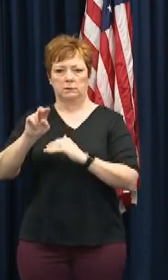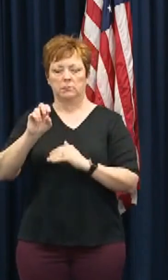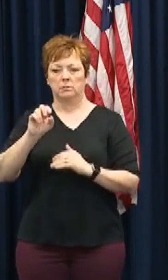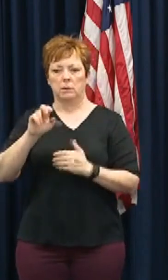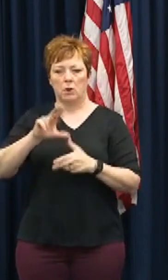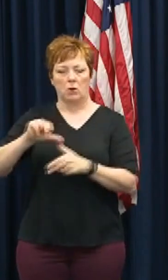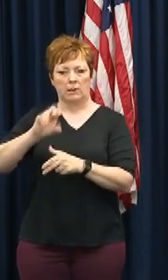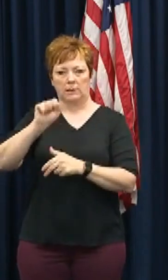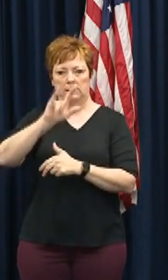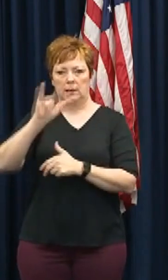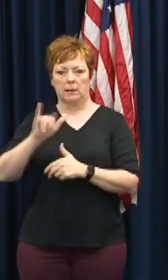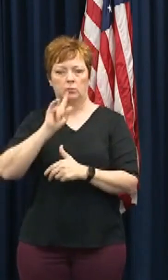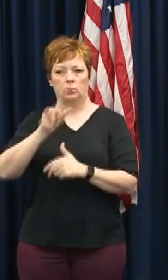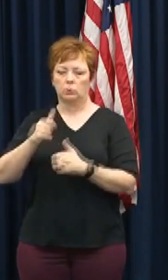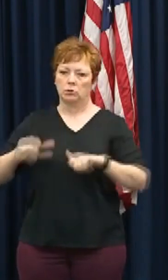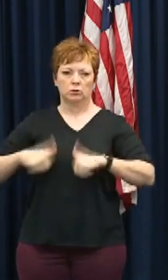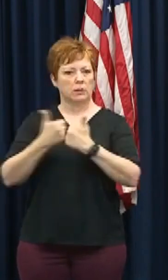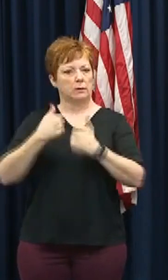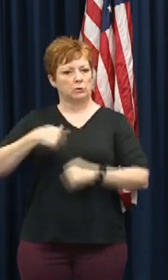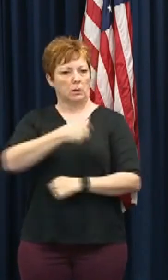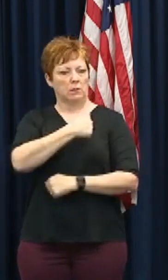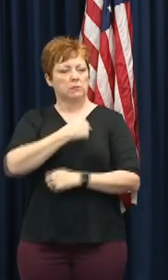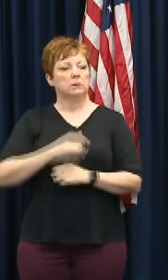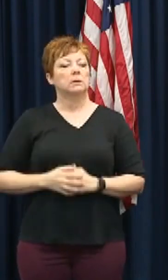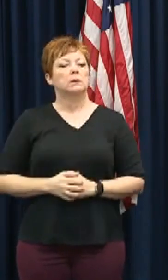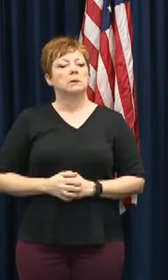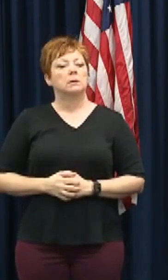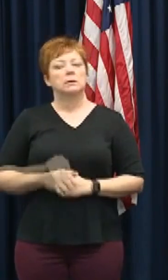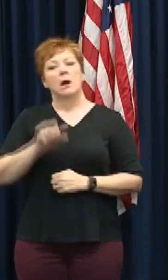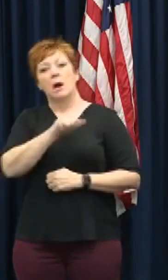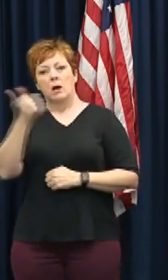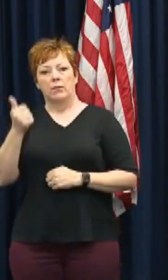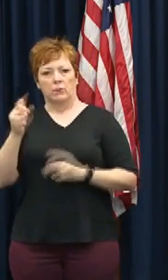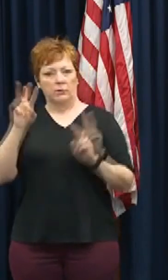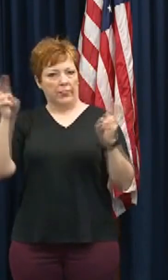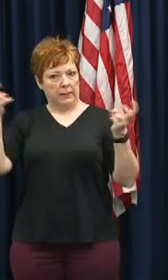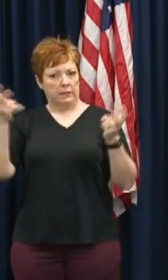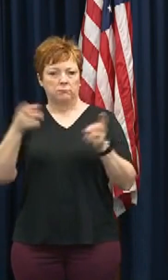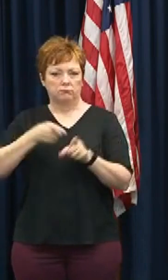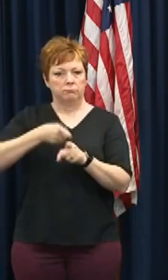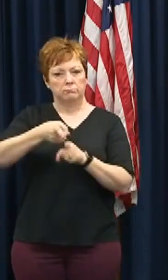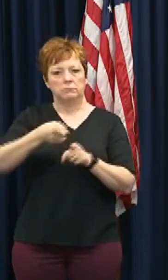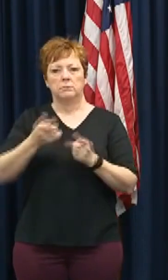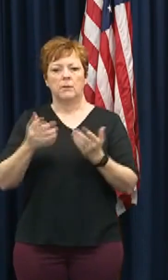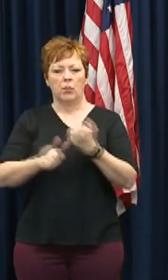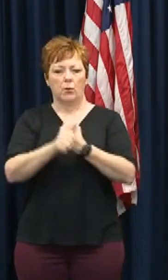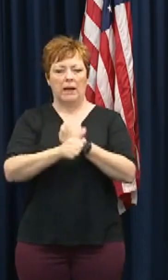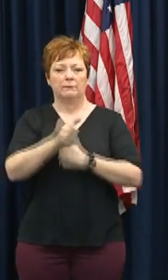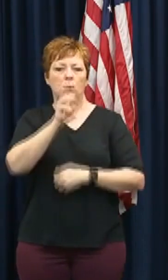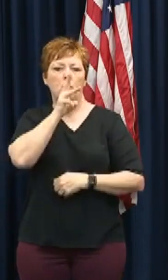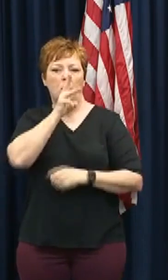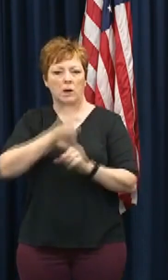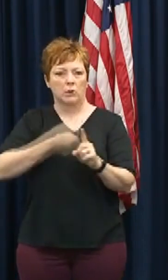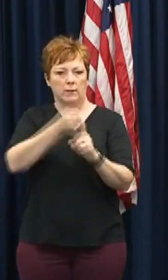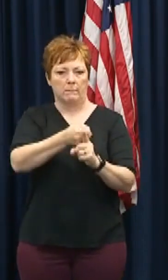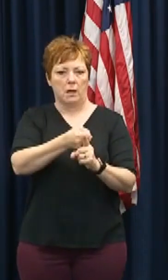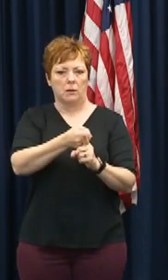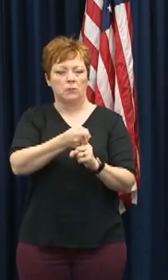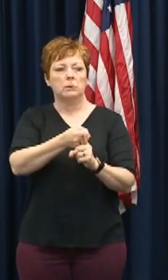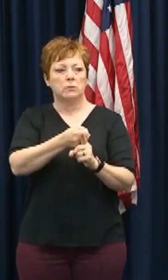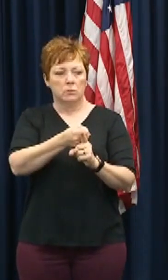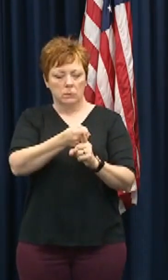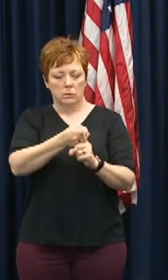It's quite a forecast challenge for us. And the other main theme that I want to talk about is the threat for water impacts, water-based impacts.